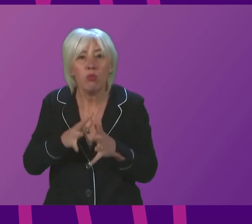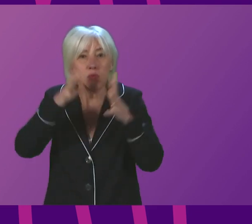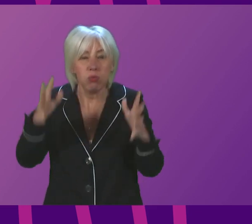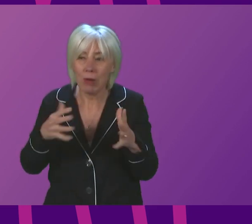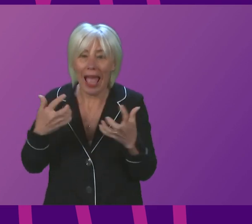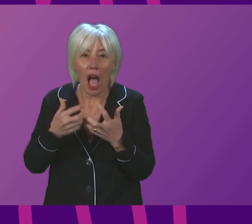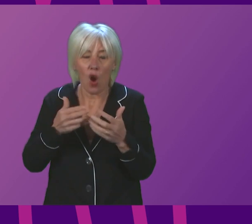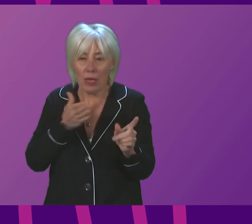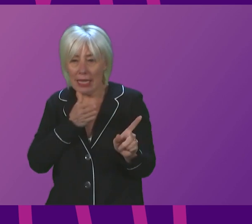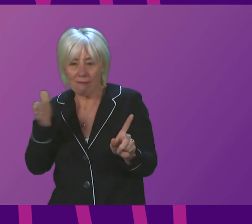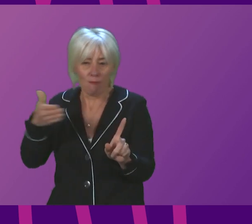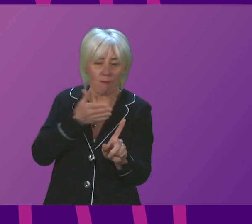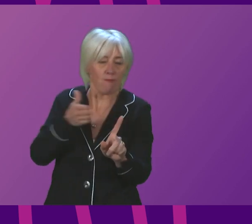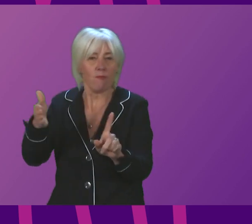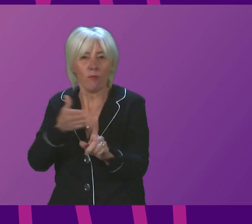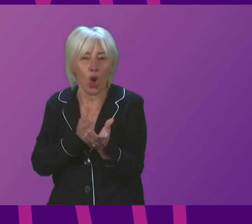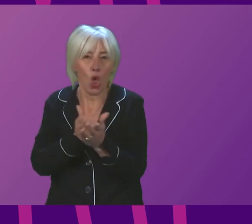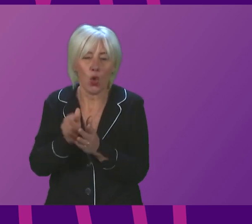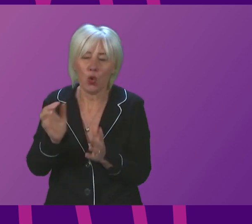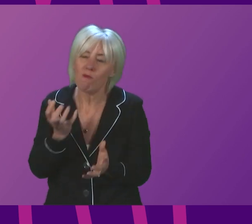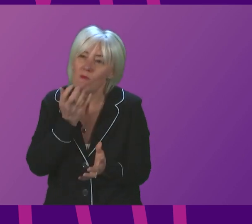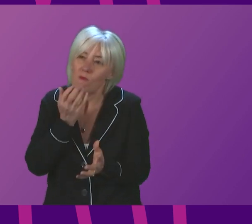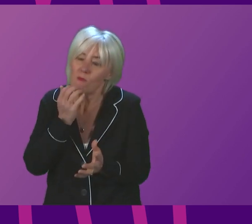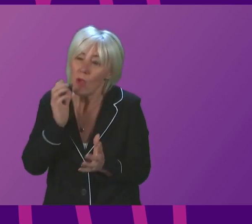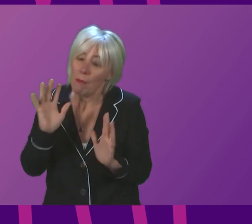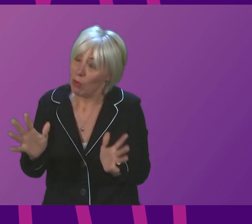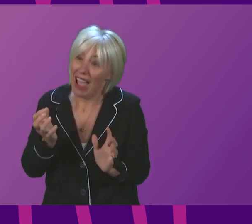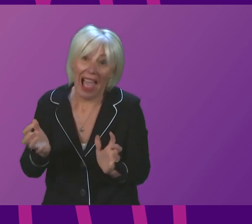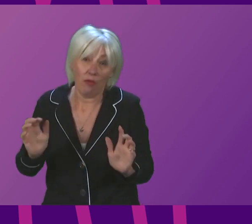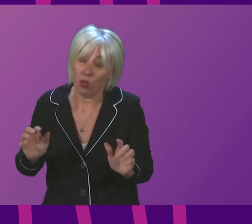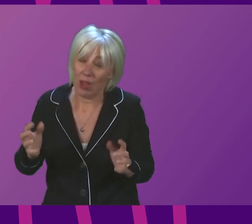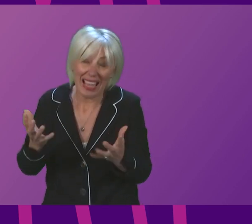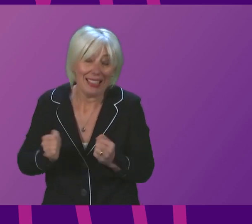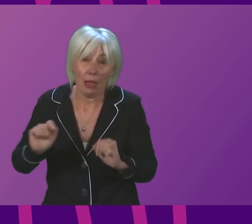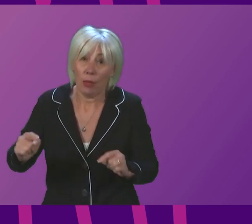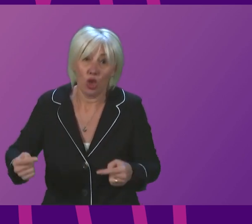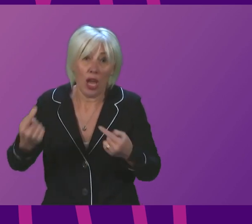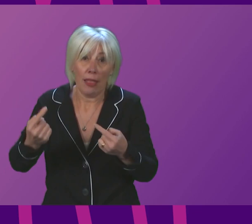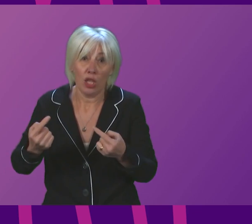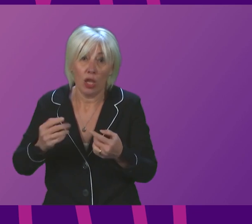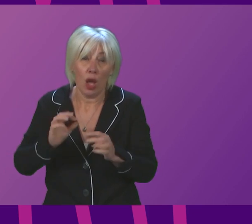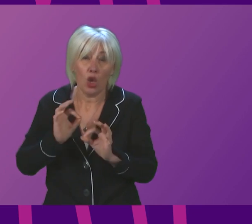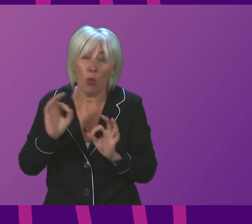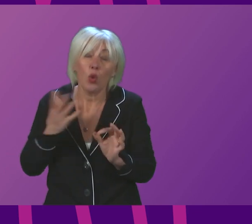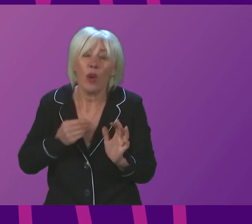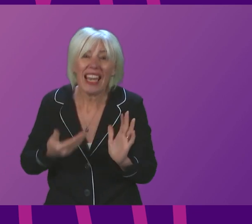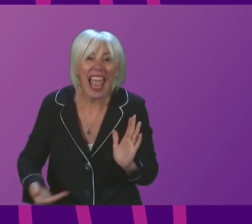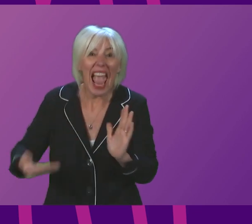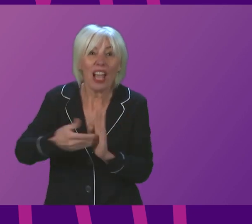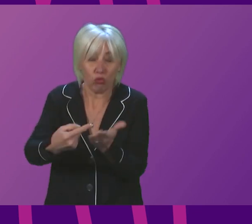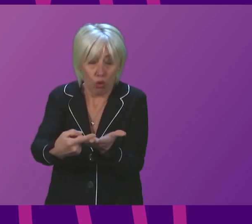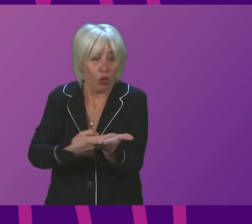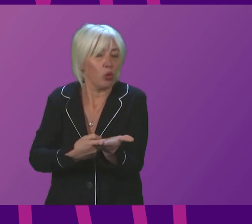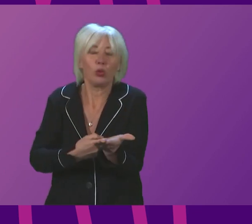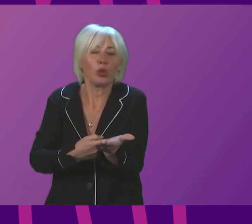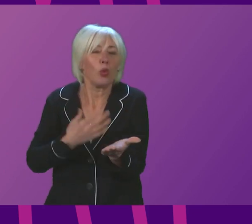to navigate this next unwelcome but unavoidable challenge without any additional protections being necessary. It will also